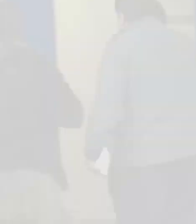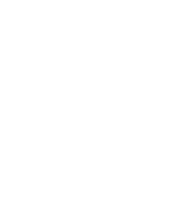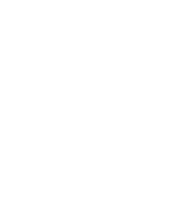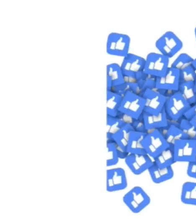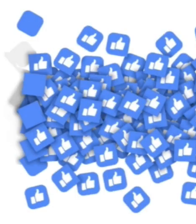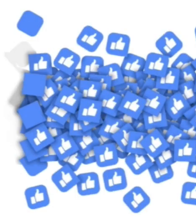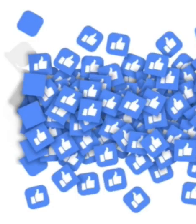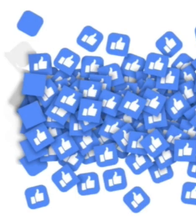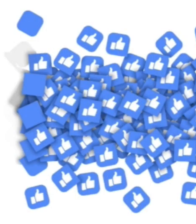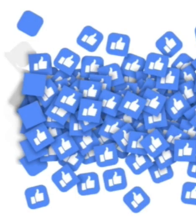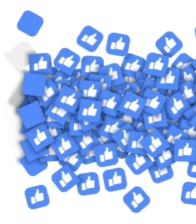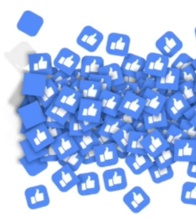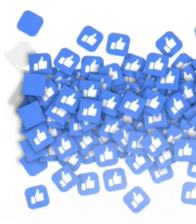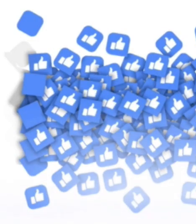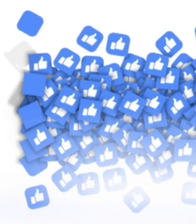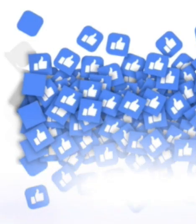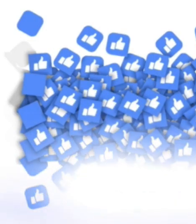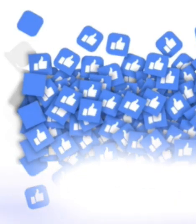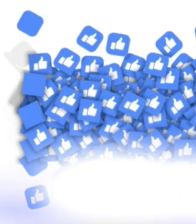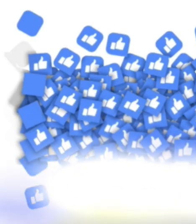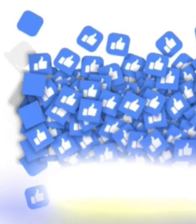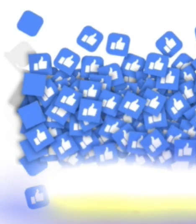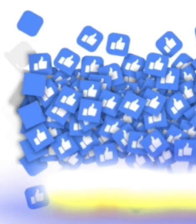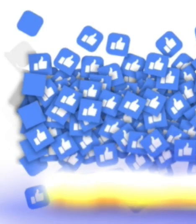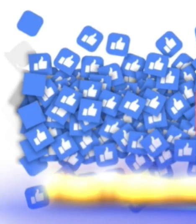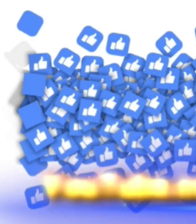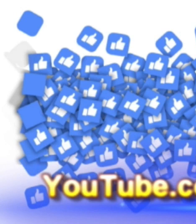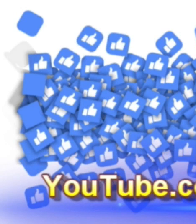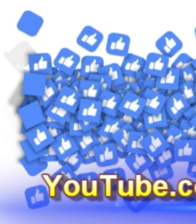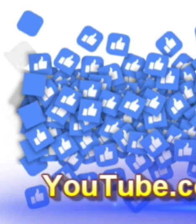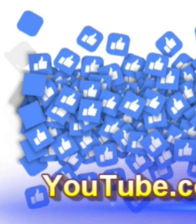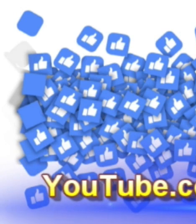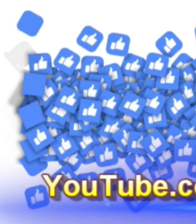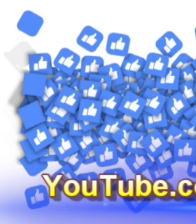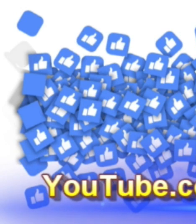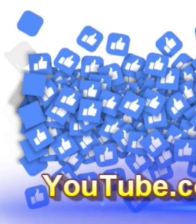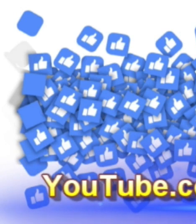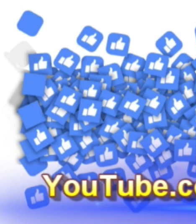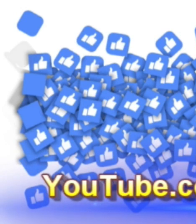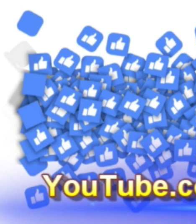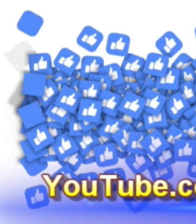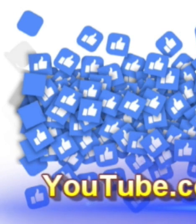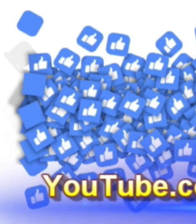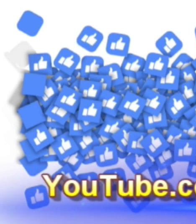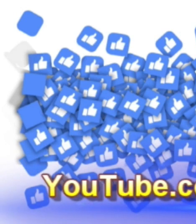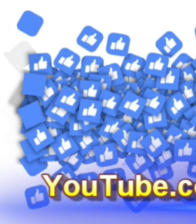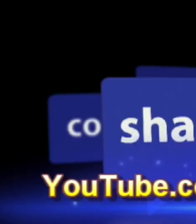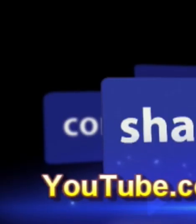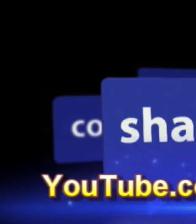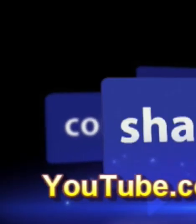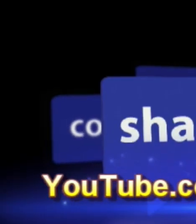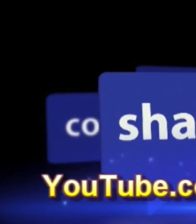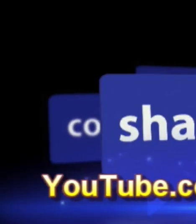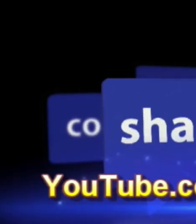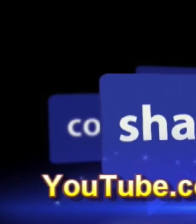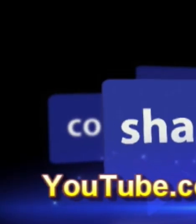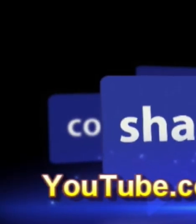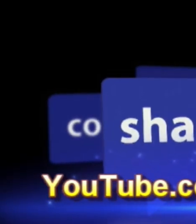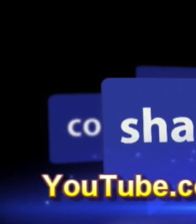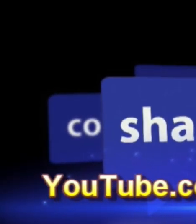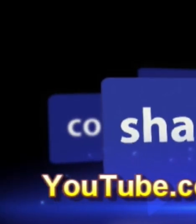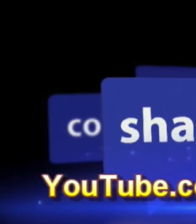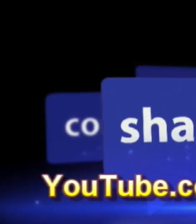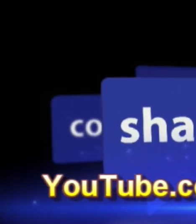Thanks for watching. And if you haven't already, please consider subscribing to our channel. And while you're at it, please leave us a comment.